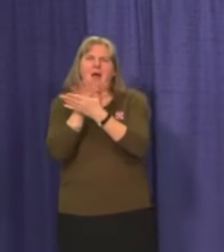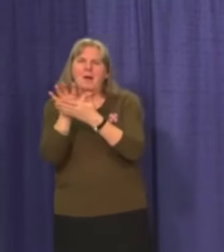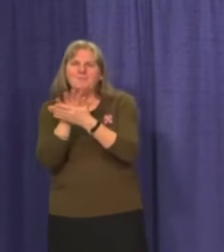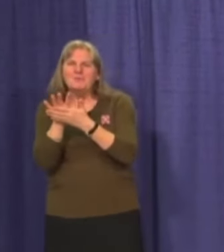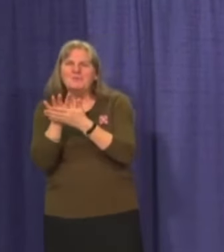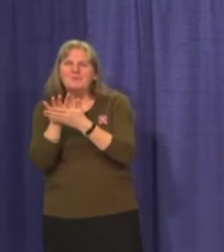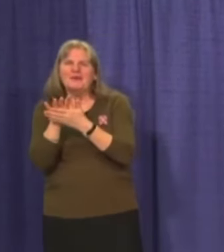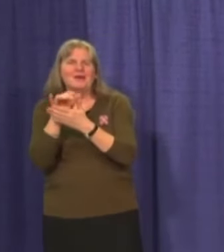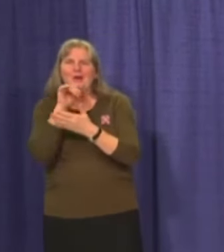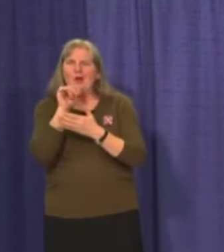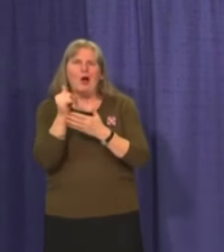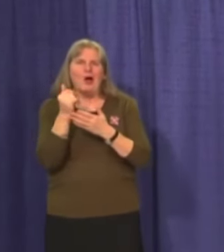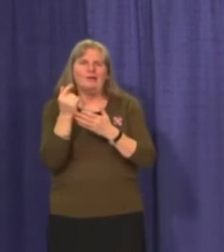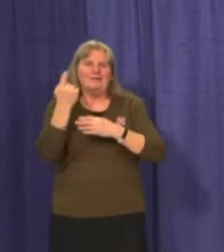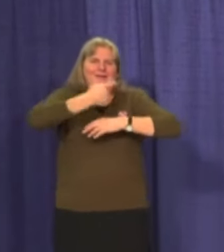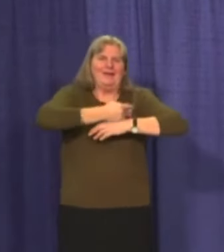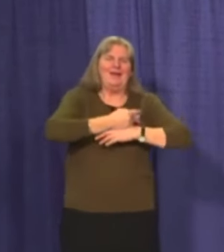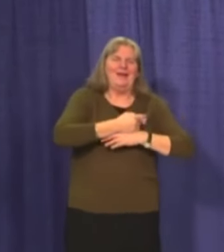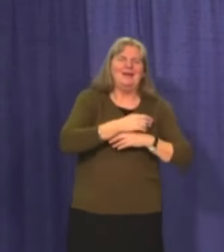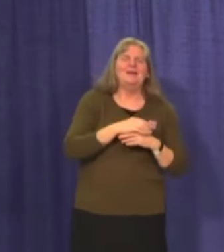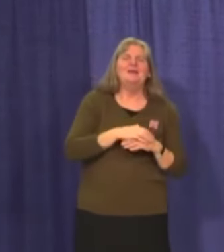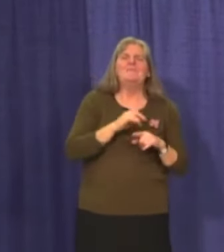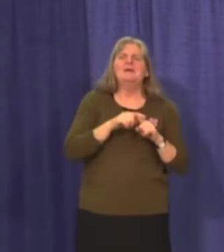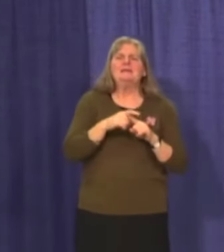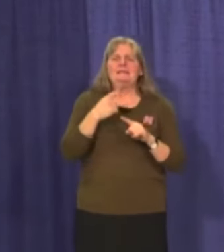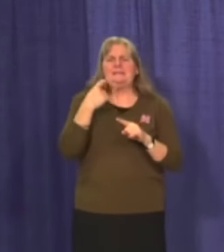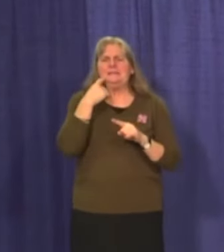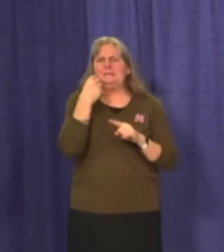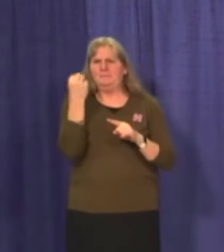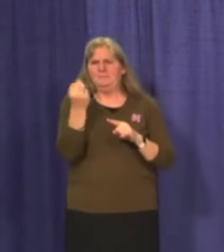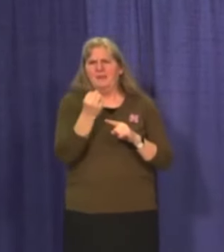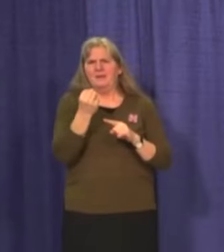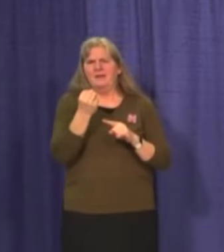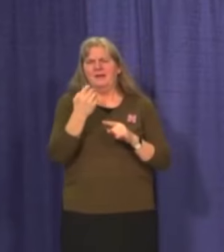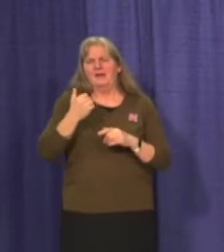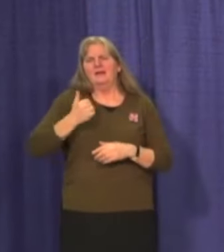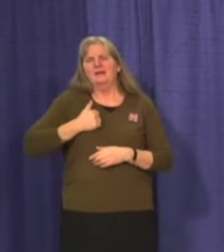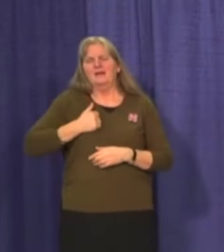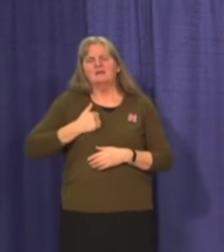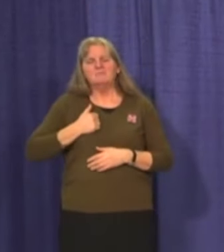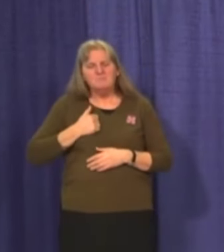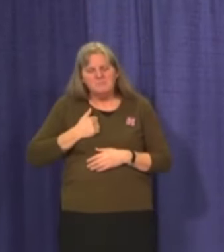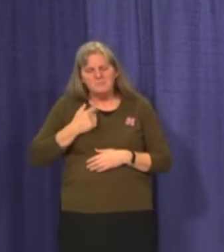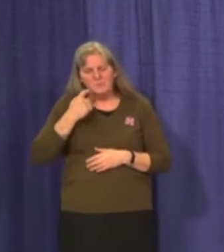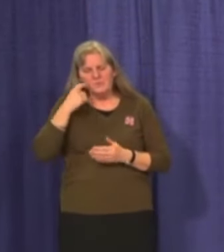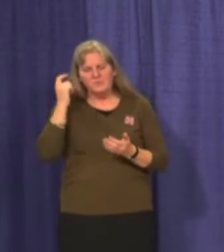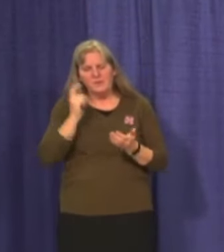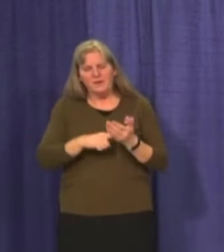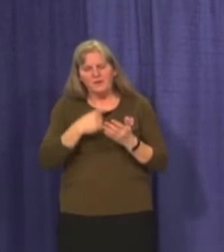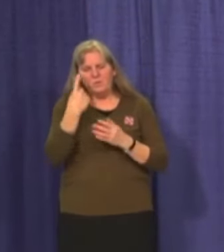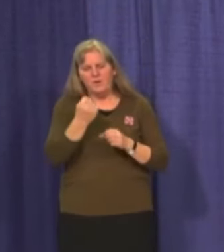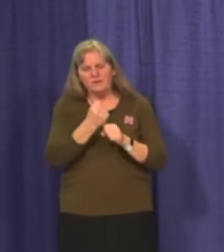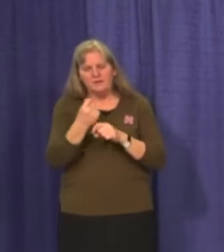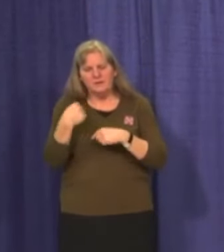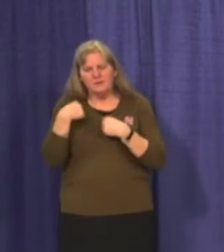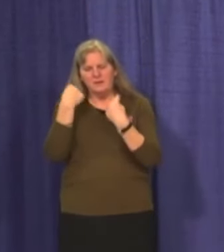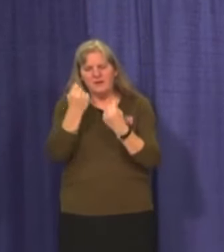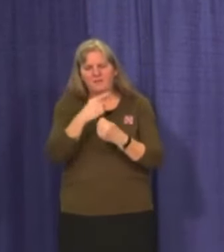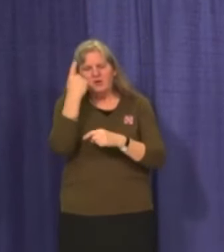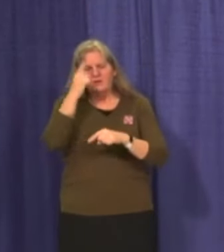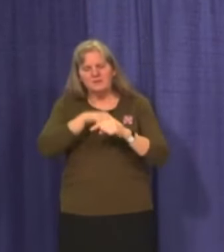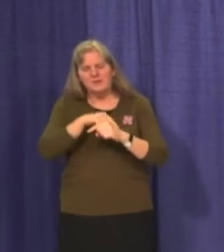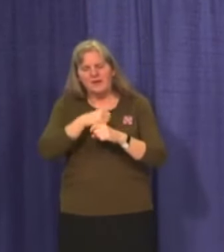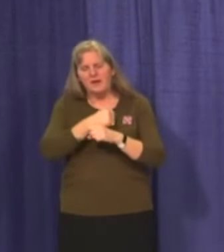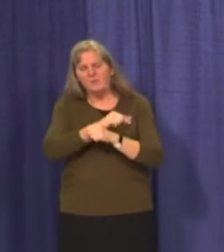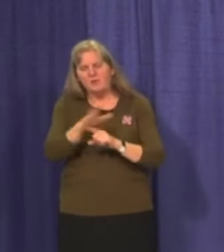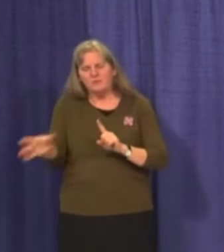actually. On Monday, Canada somberly noted the first anniversary since having a confirmed case in